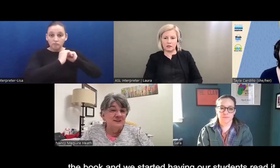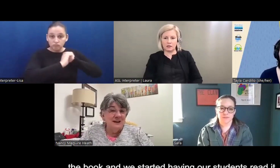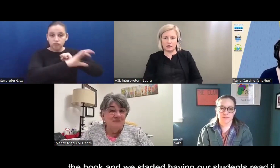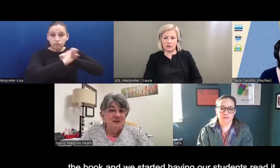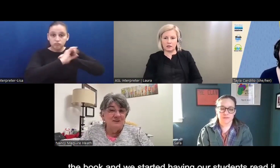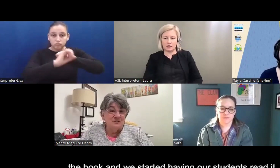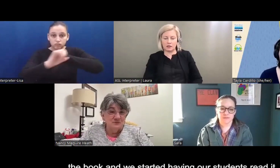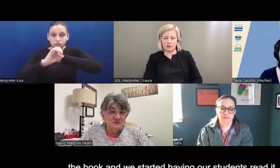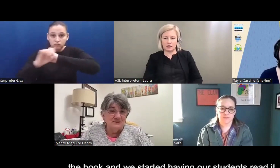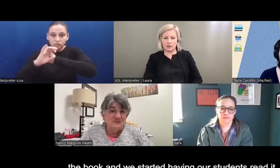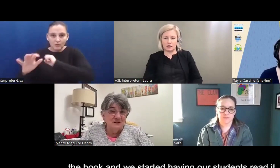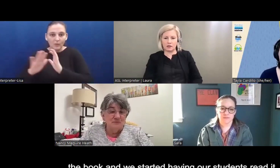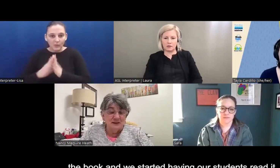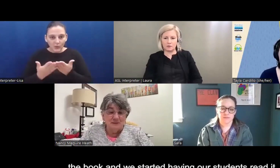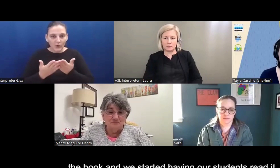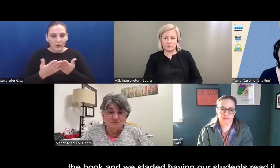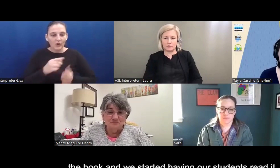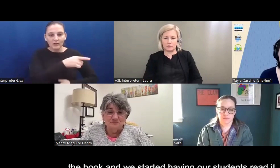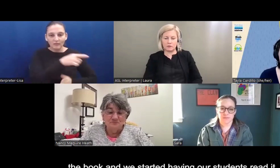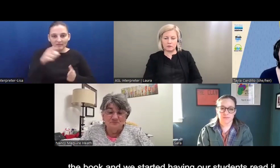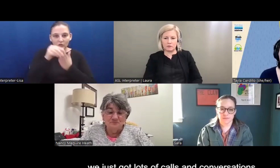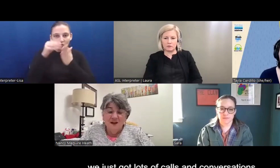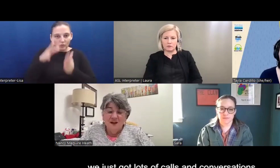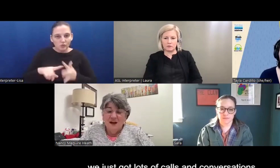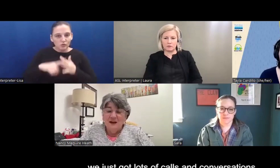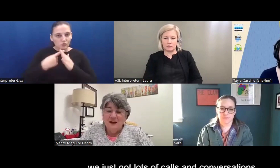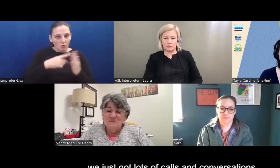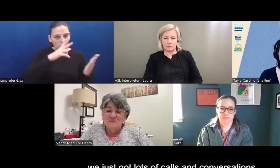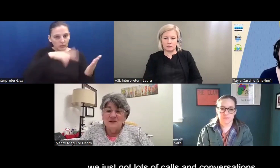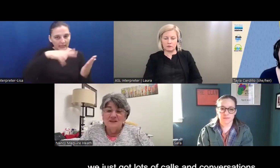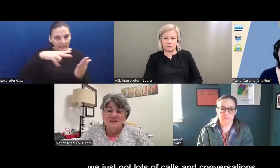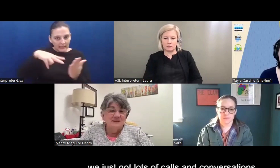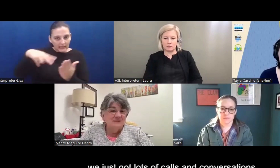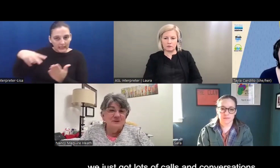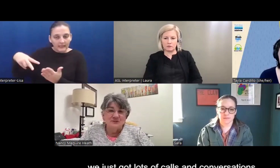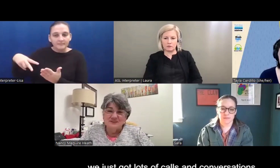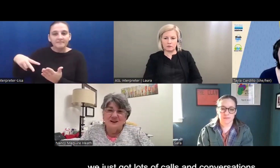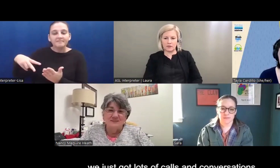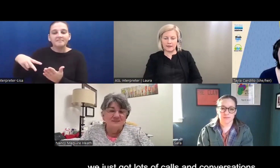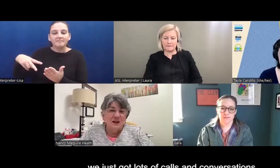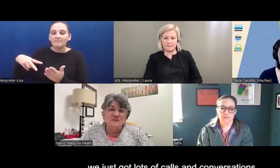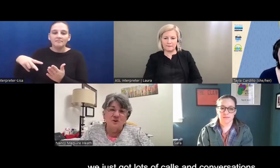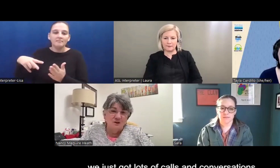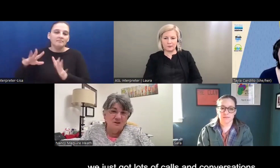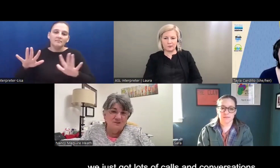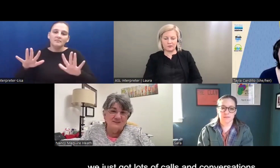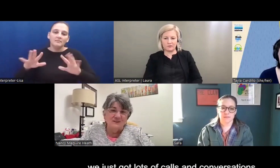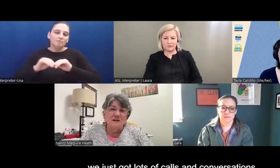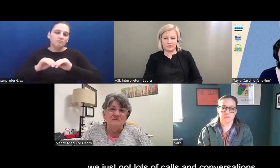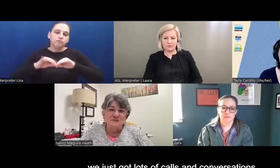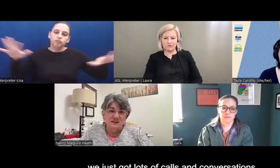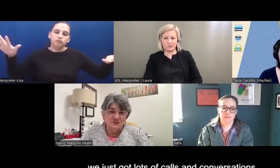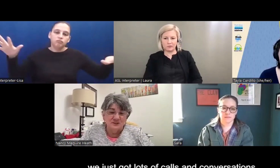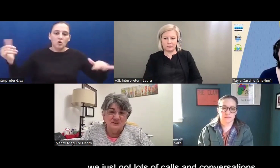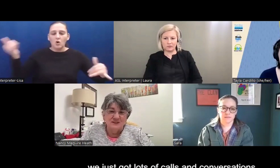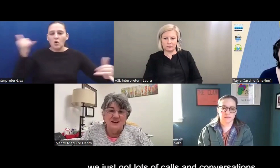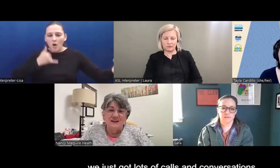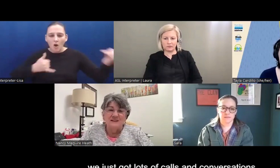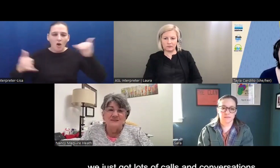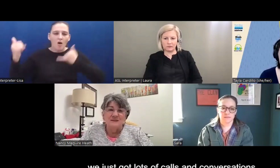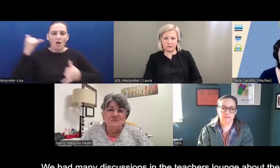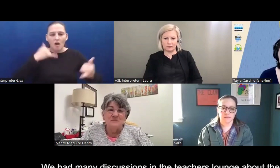started having our students, uh, read it. Um, then we just got lots of calls and conversation